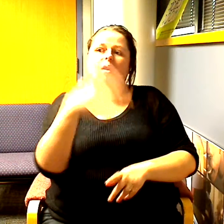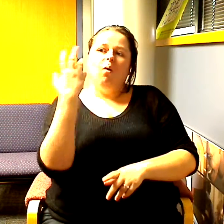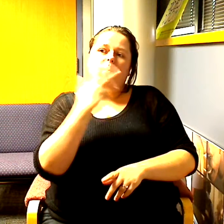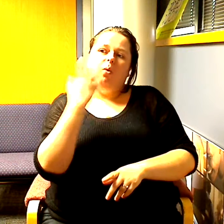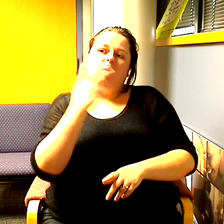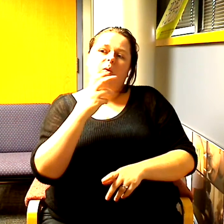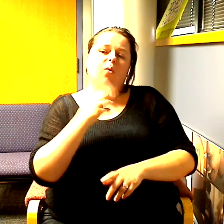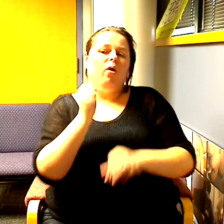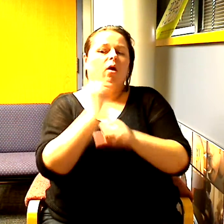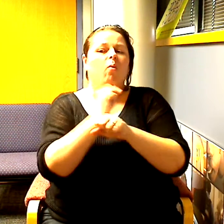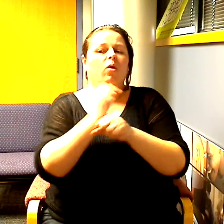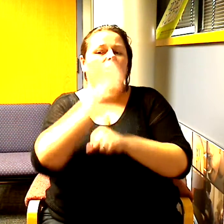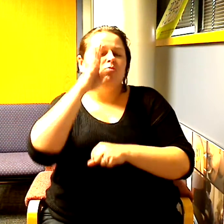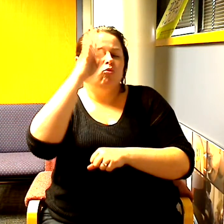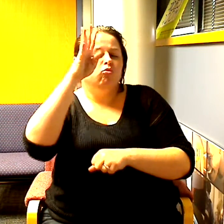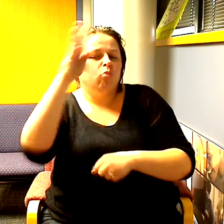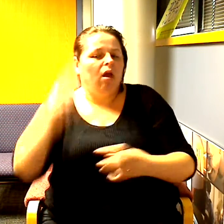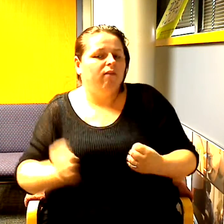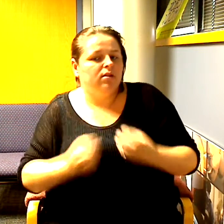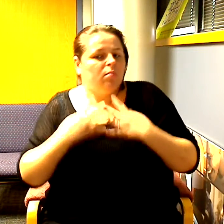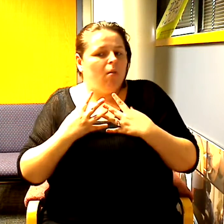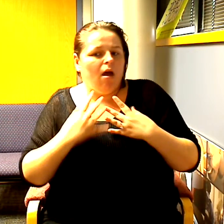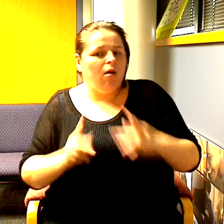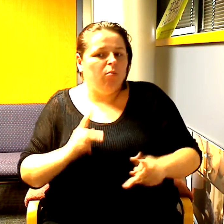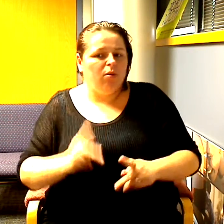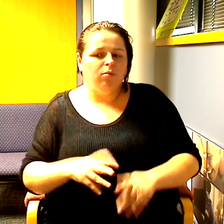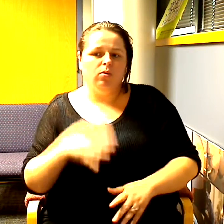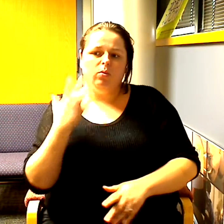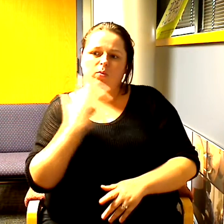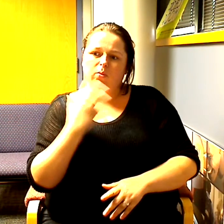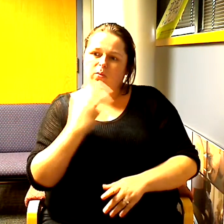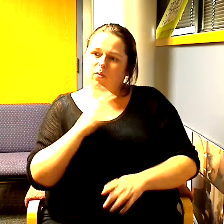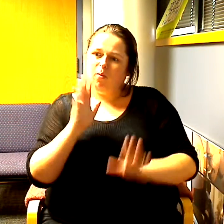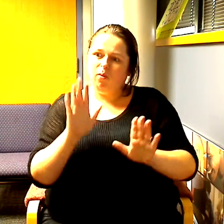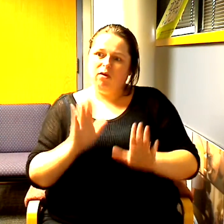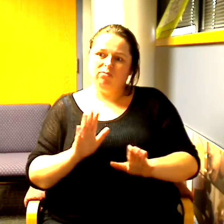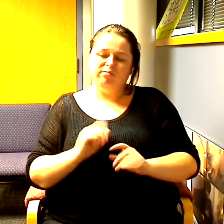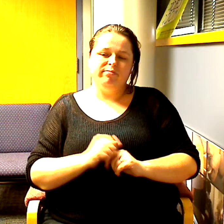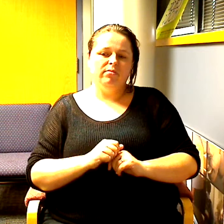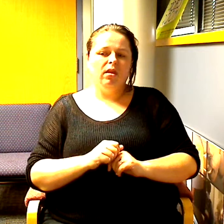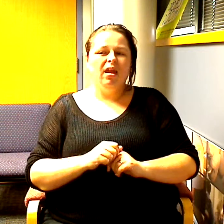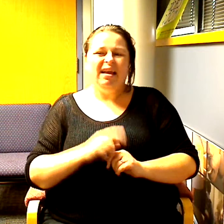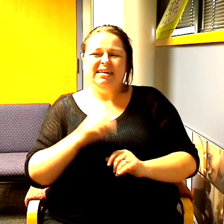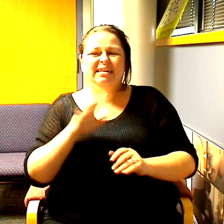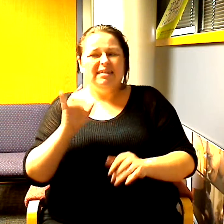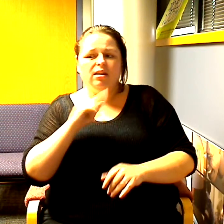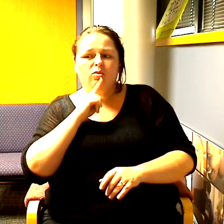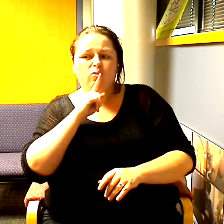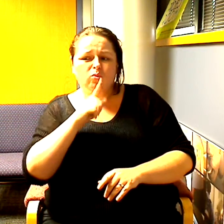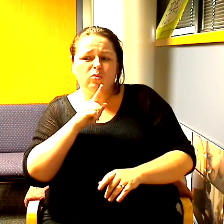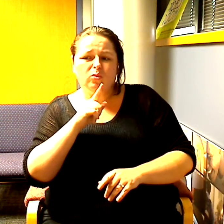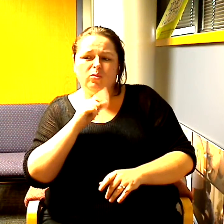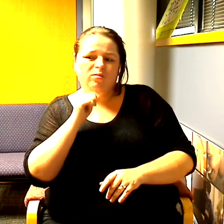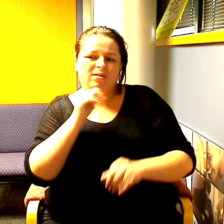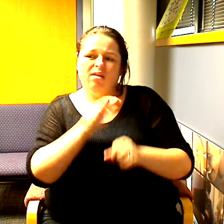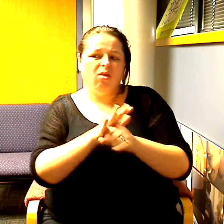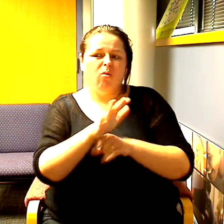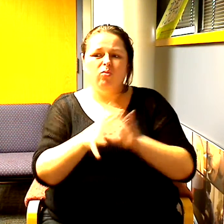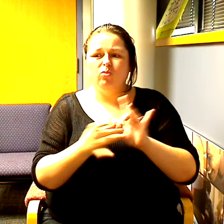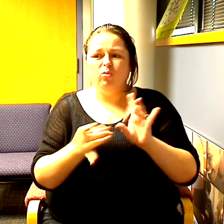work with creative inspired passionate people and those things are true but they're only one half of the story because the thing that we never say on